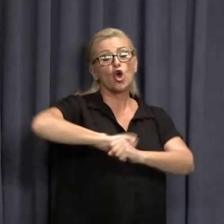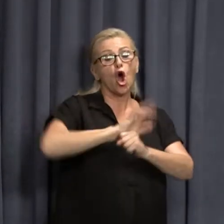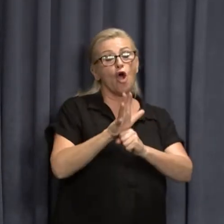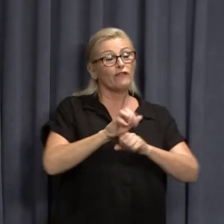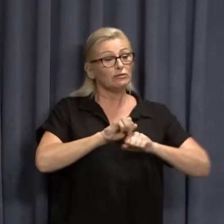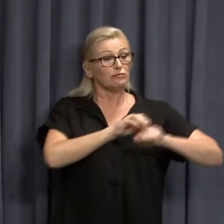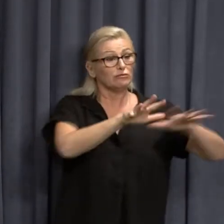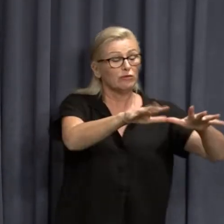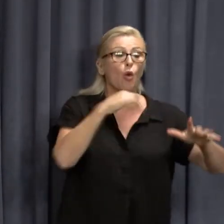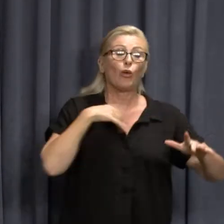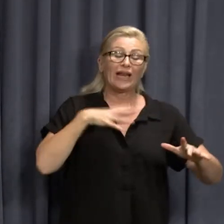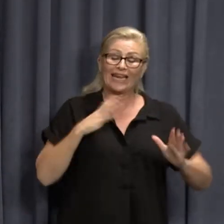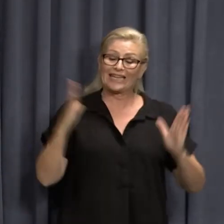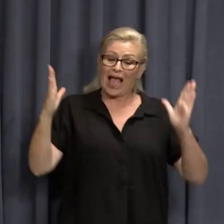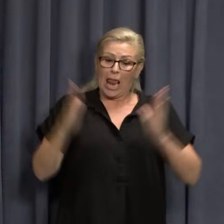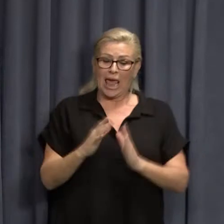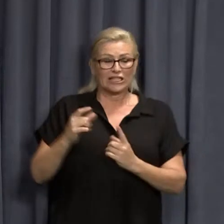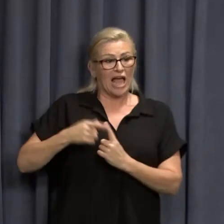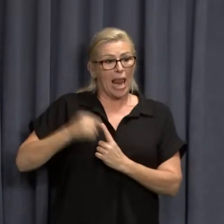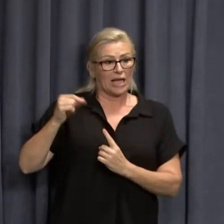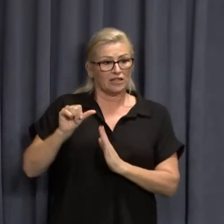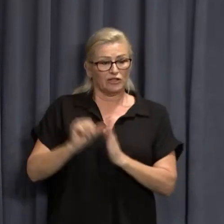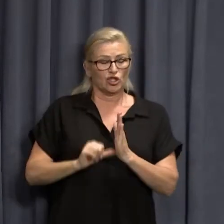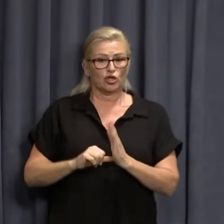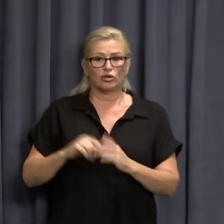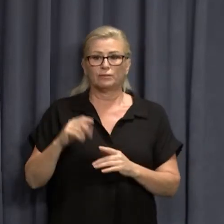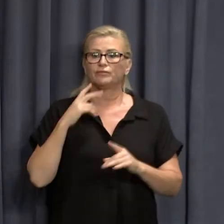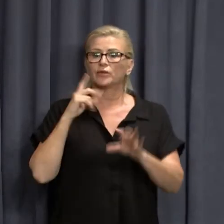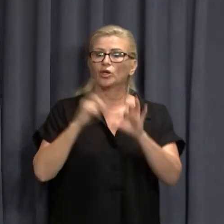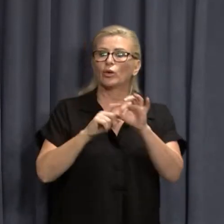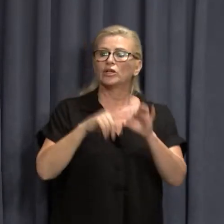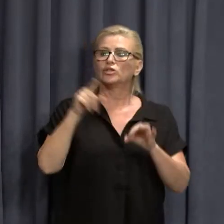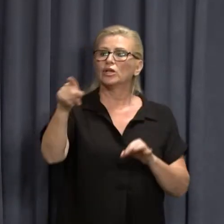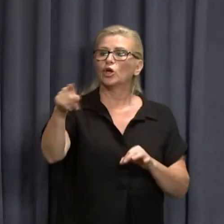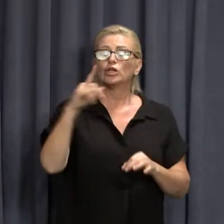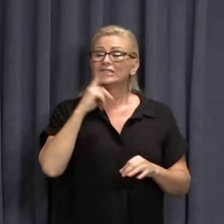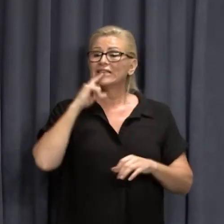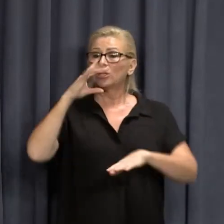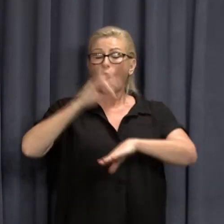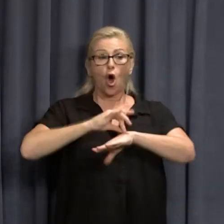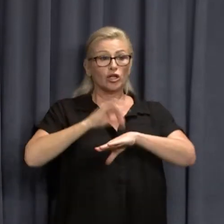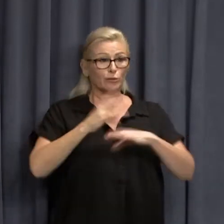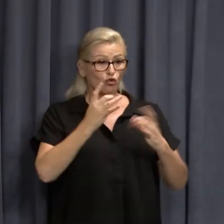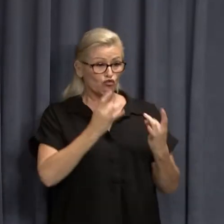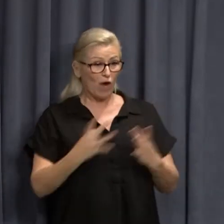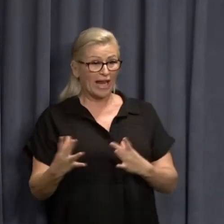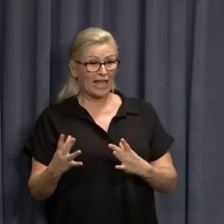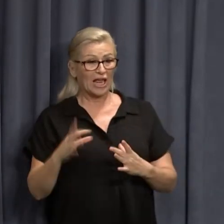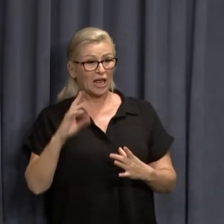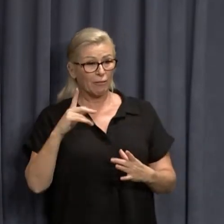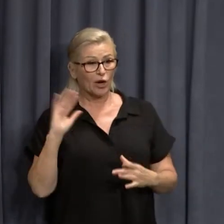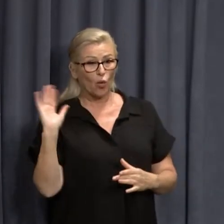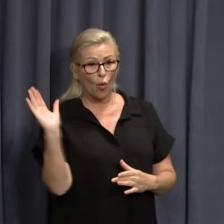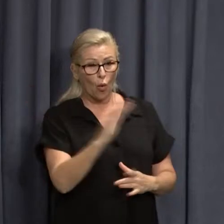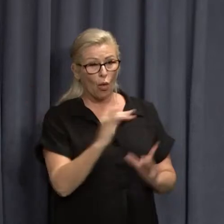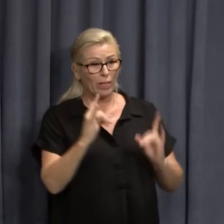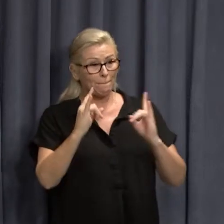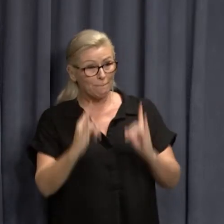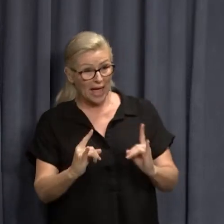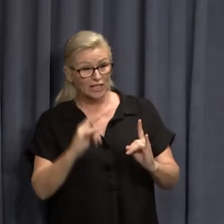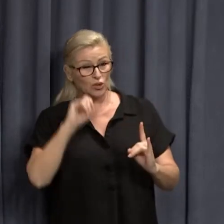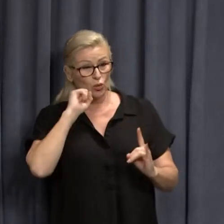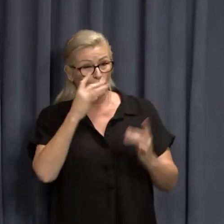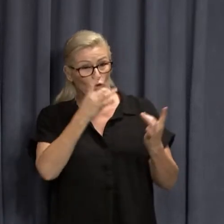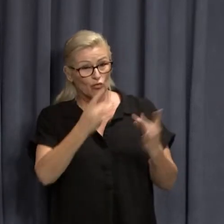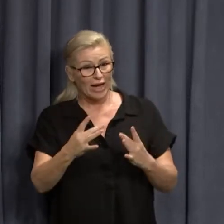unwind some elective surgery. You say the hospital system is as ready as it can be. But not all of those hospital beds are going to be ready